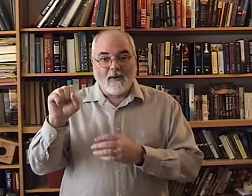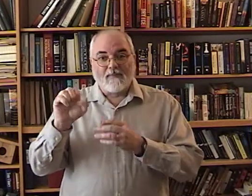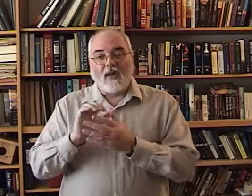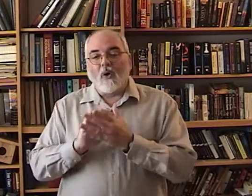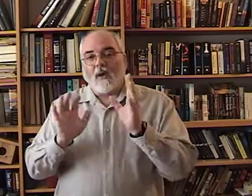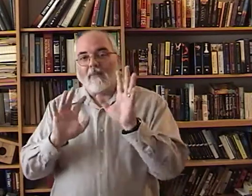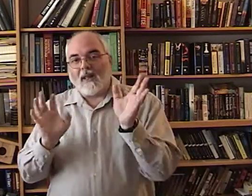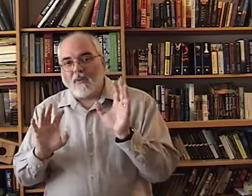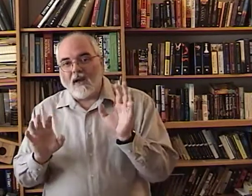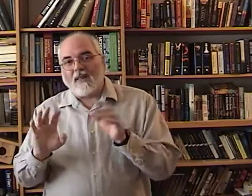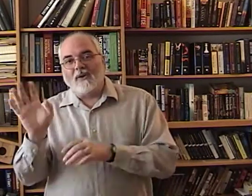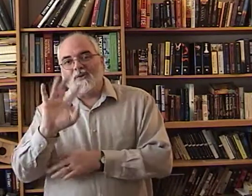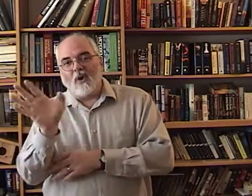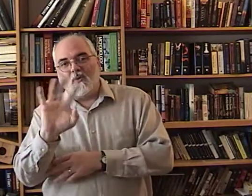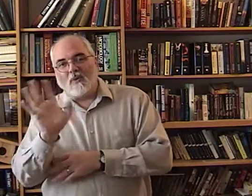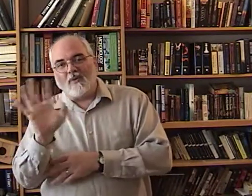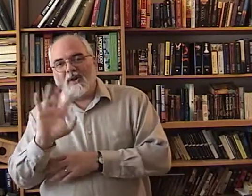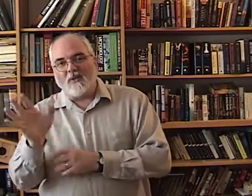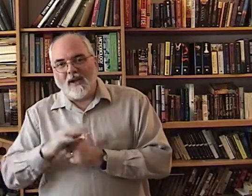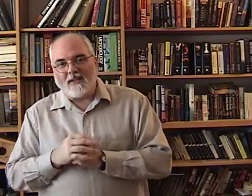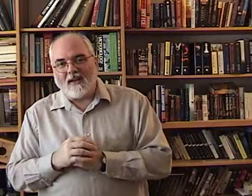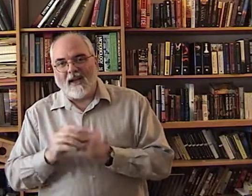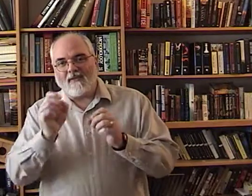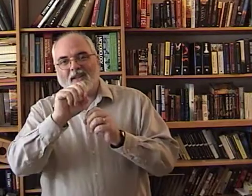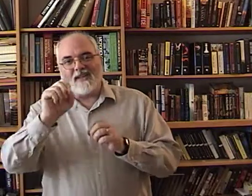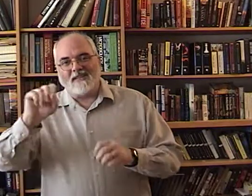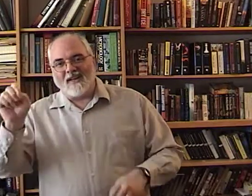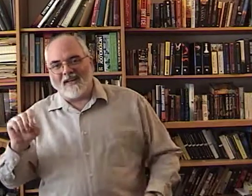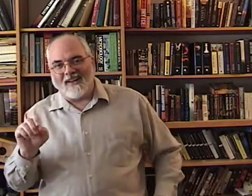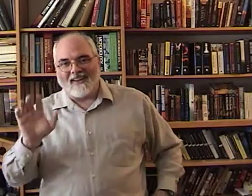Oh, and by the way, there's no erasing. Everything is done in ink.